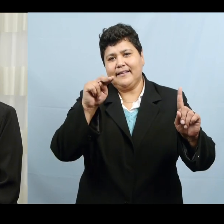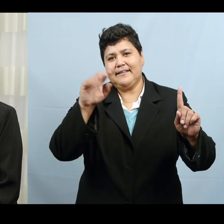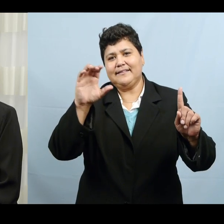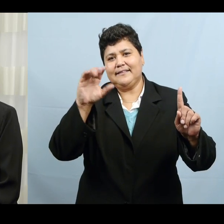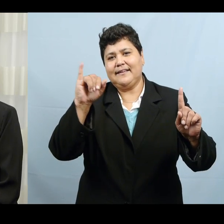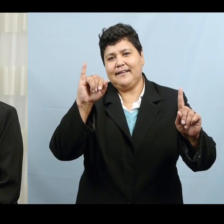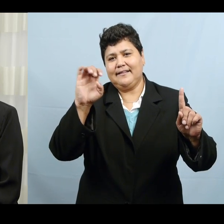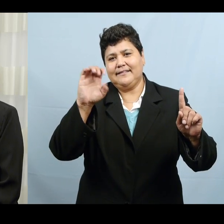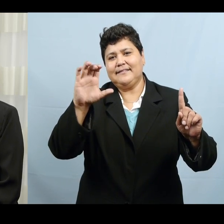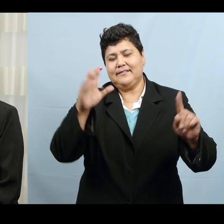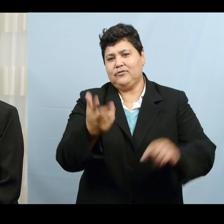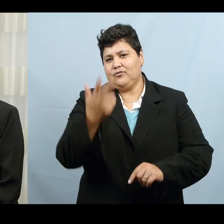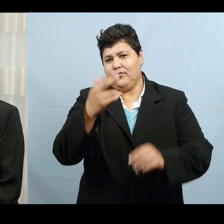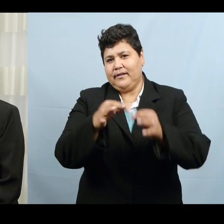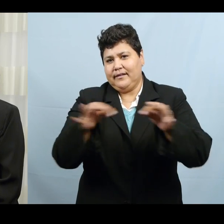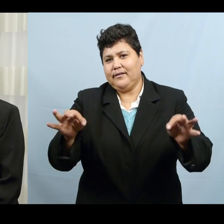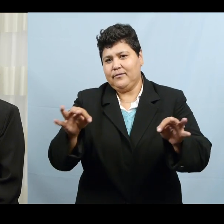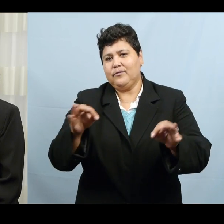Trilingual Task Force.